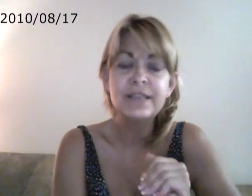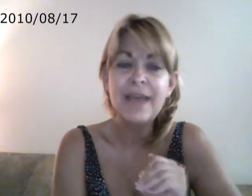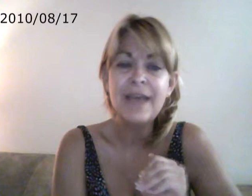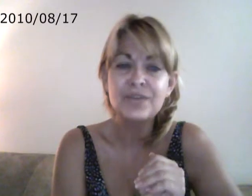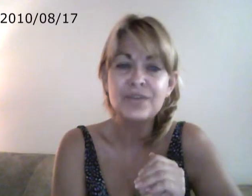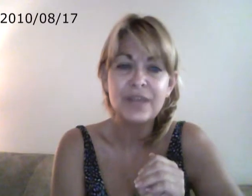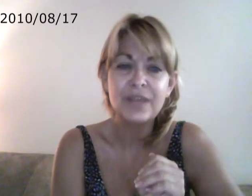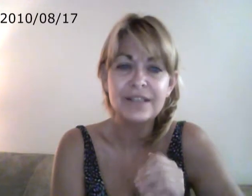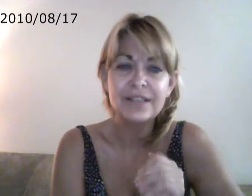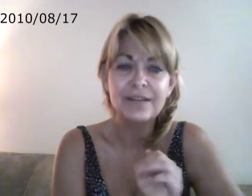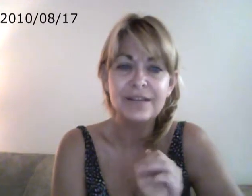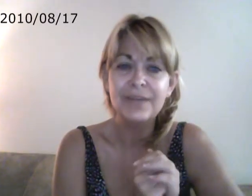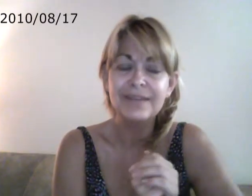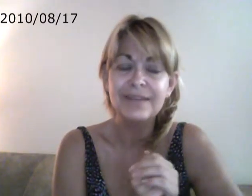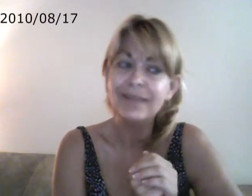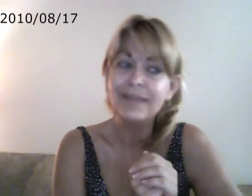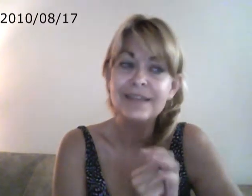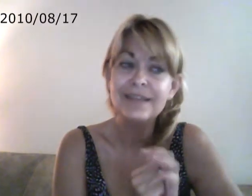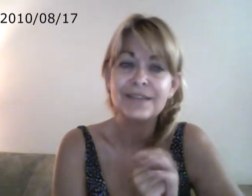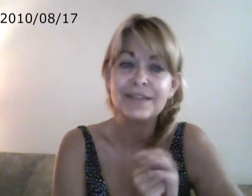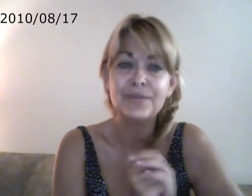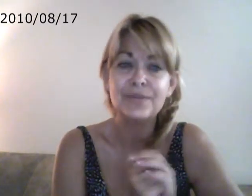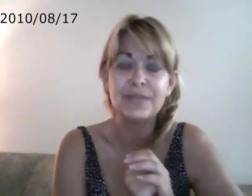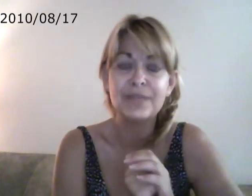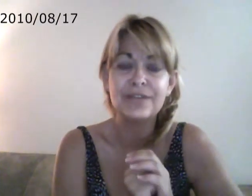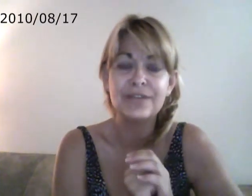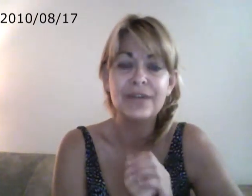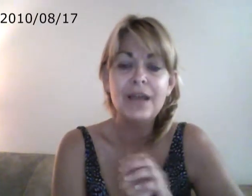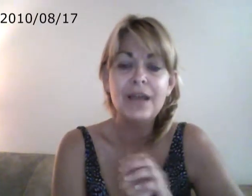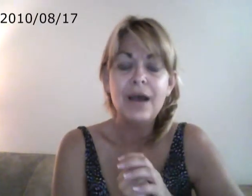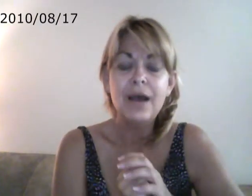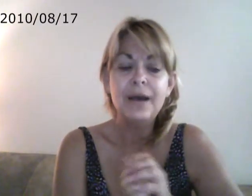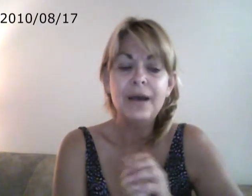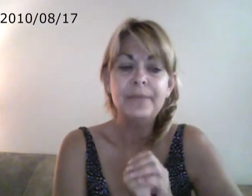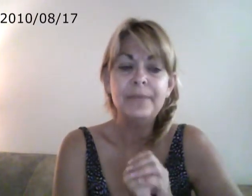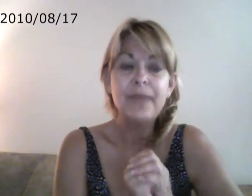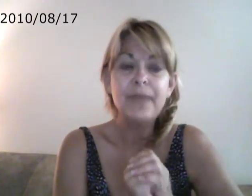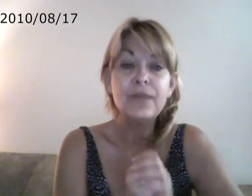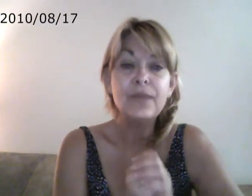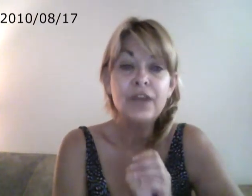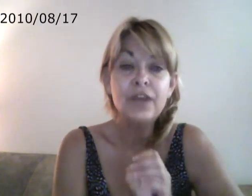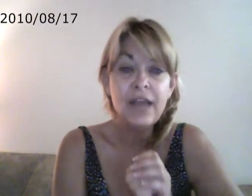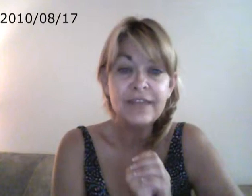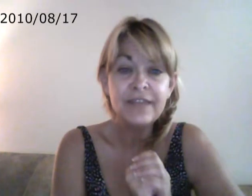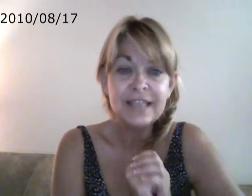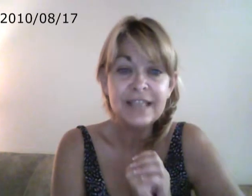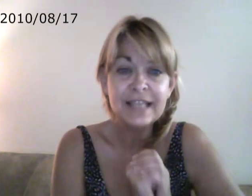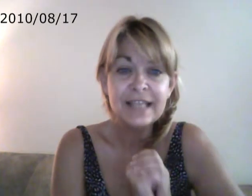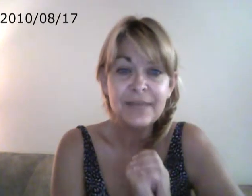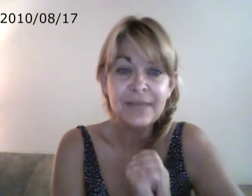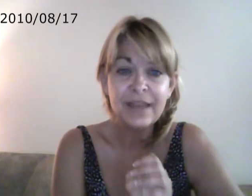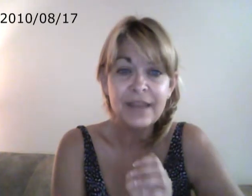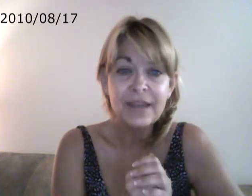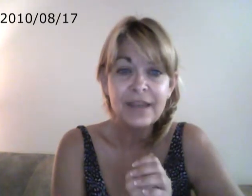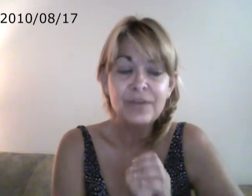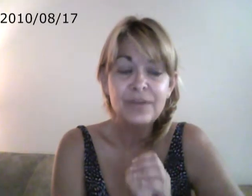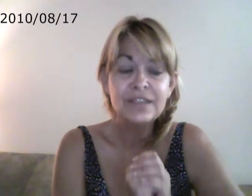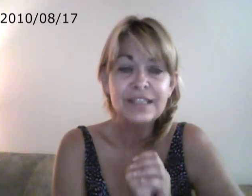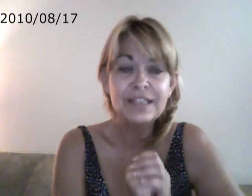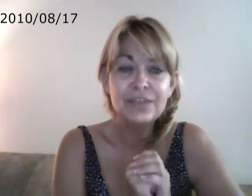master race, because of this human potential. But we can all have the exact same thing. We just need to